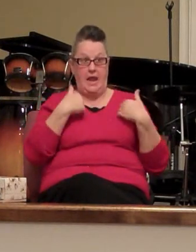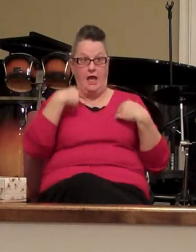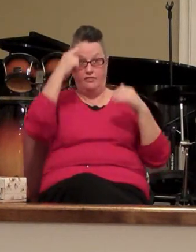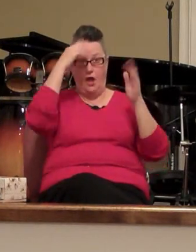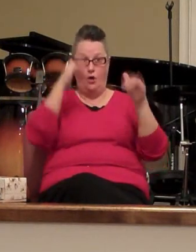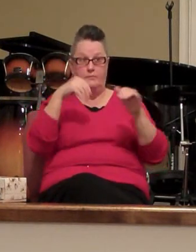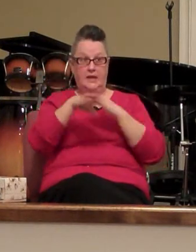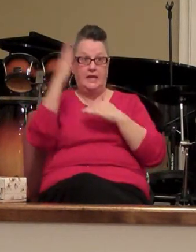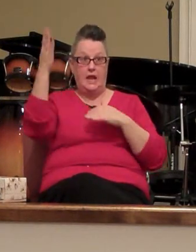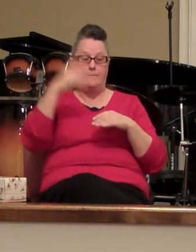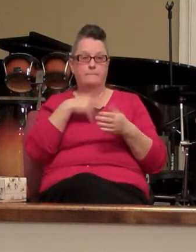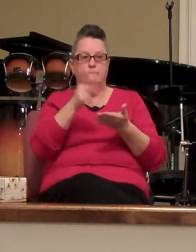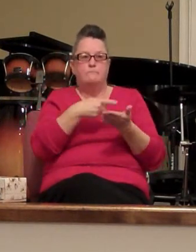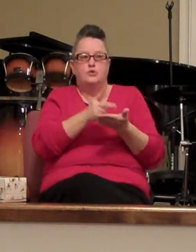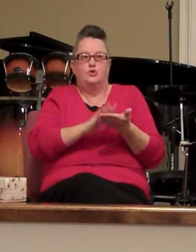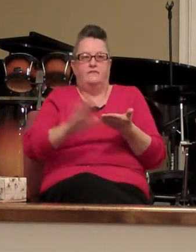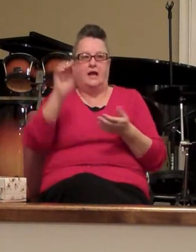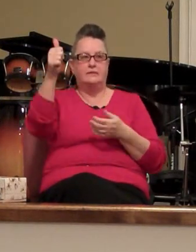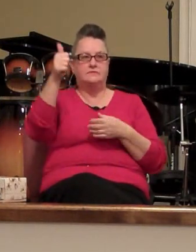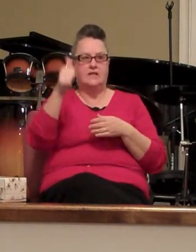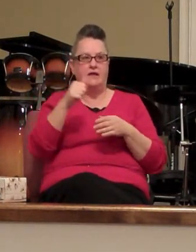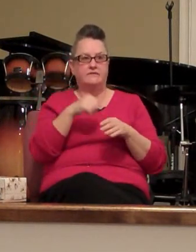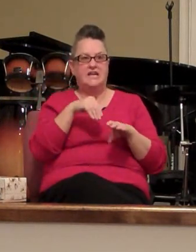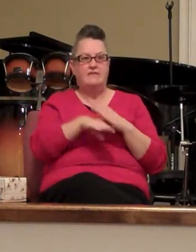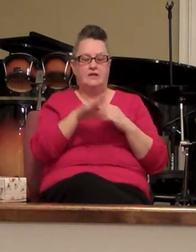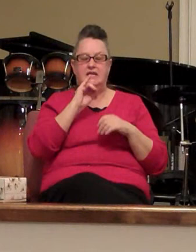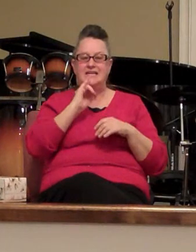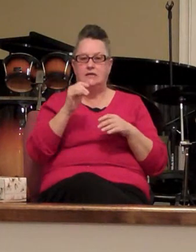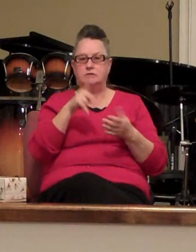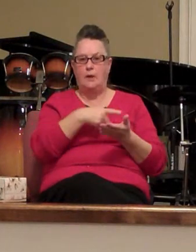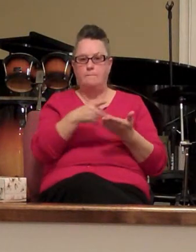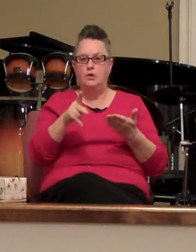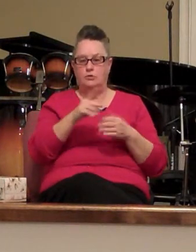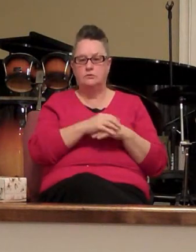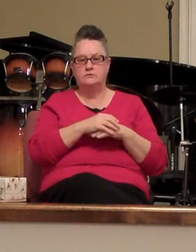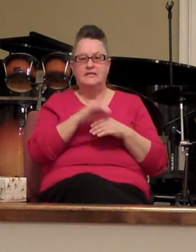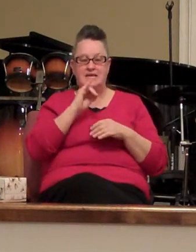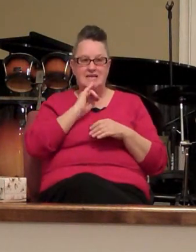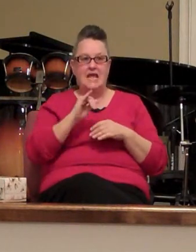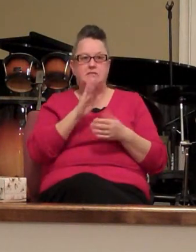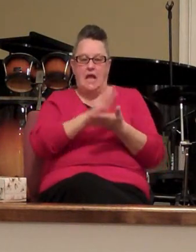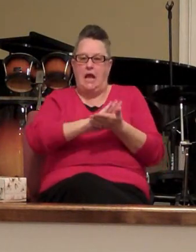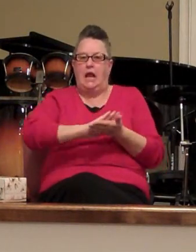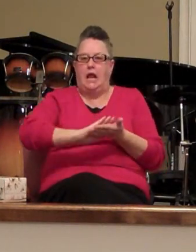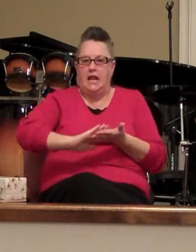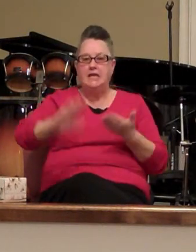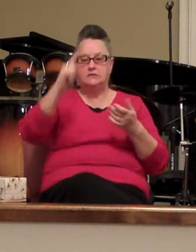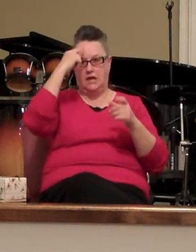even as He is pure. it is a purifying and cleansing hope tonight.